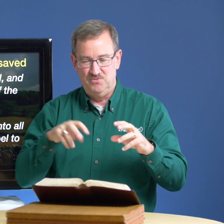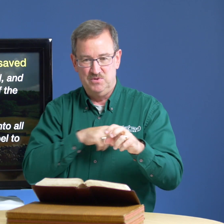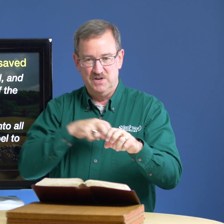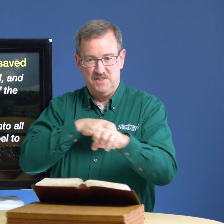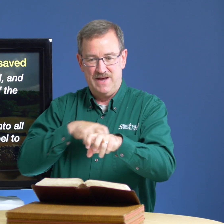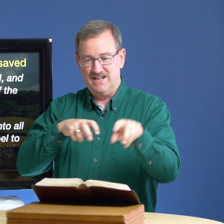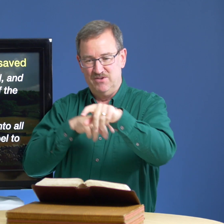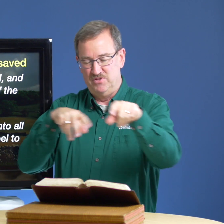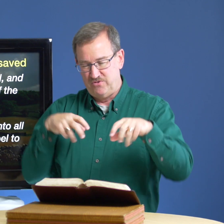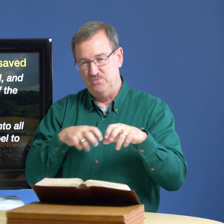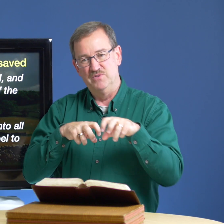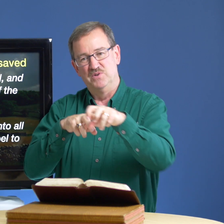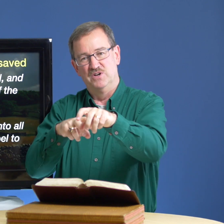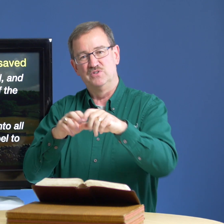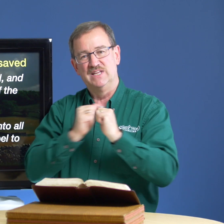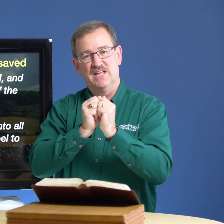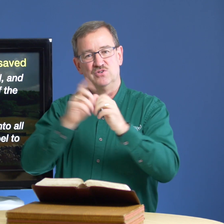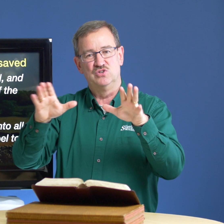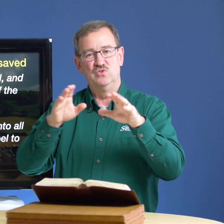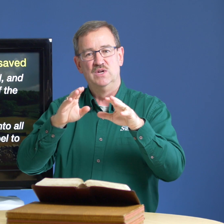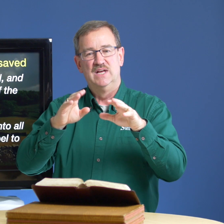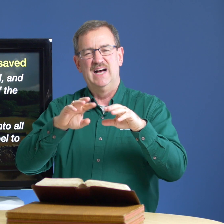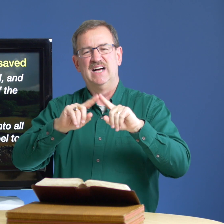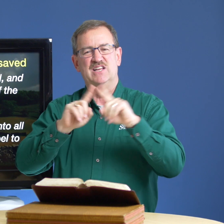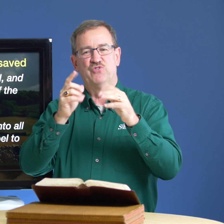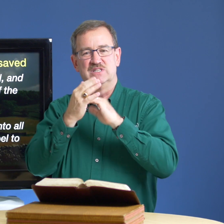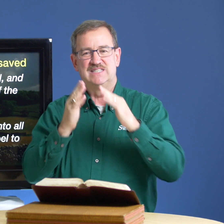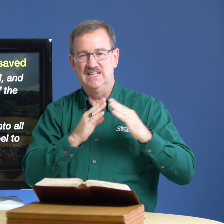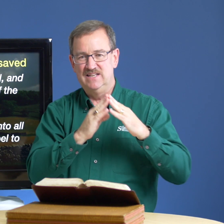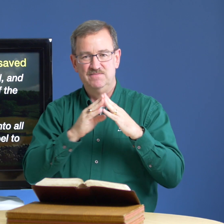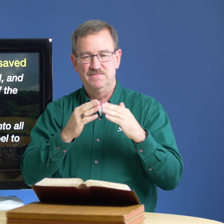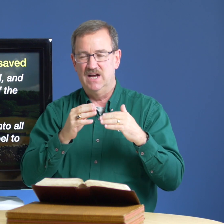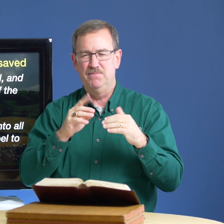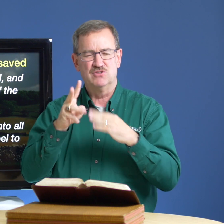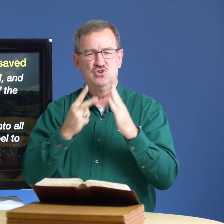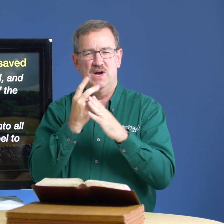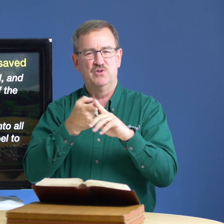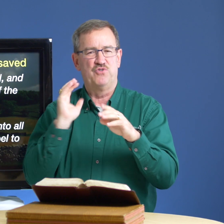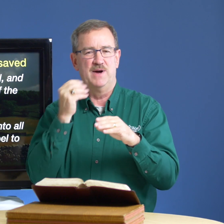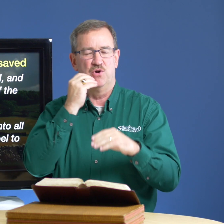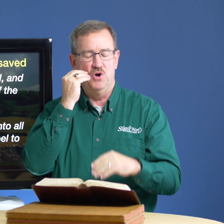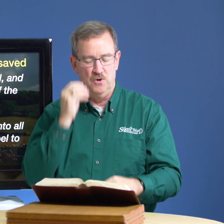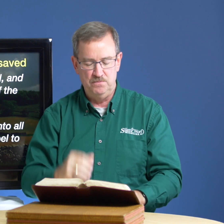we were in the back they were in the front we we rode together to a different city about two hours from our home